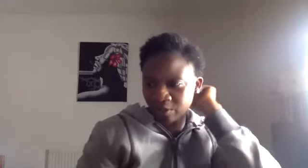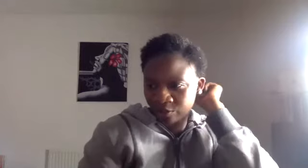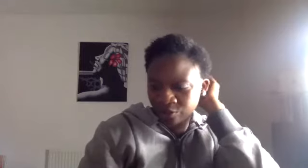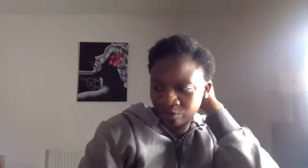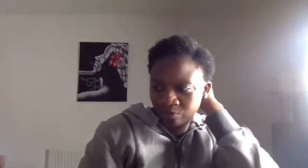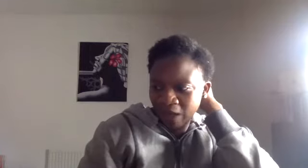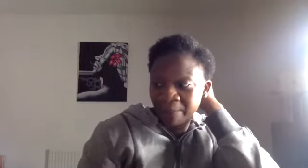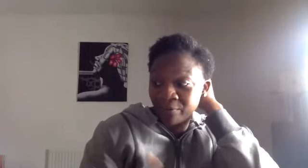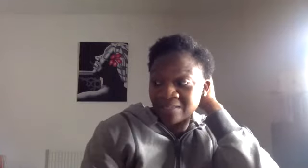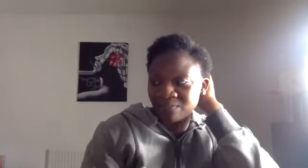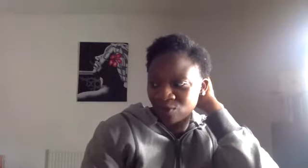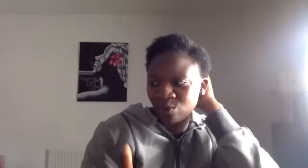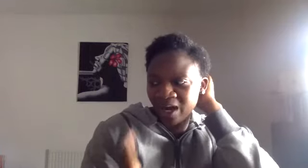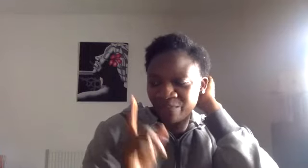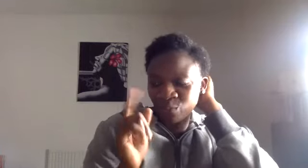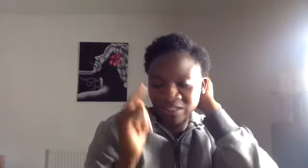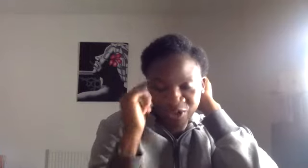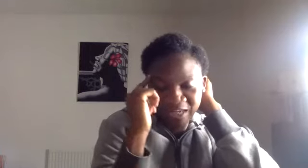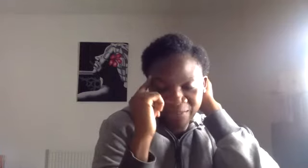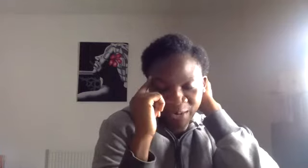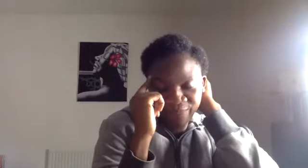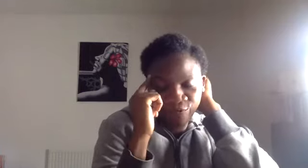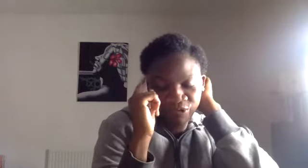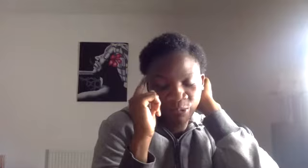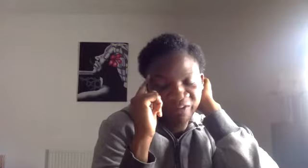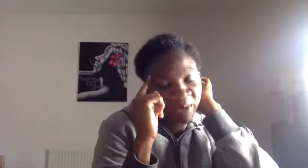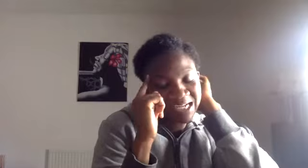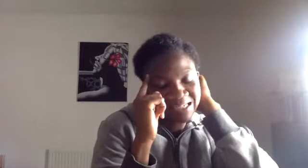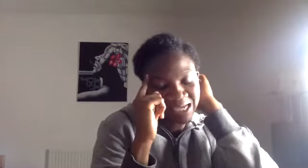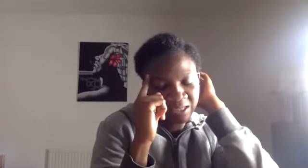that brings me onto what I was, couldn't think about before as one of my concerns.